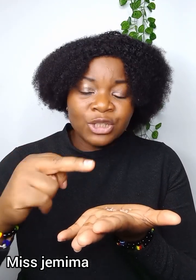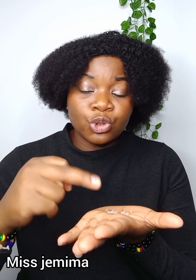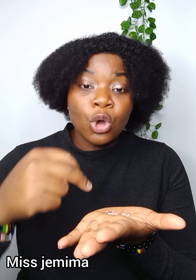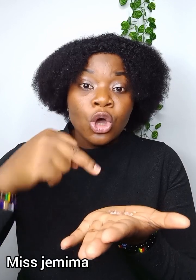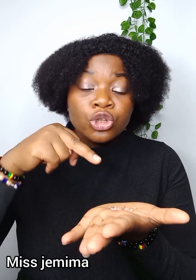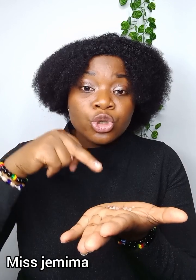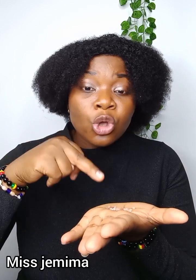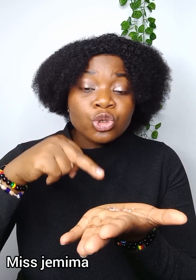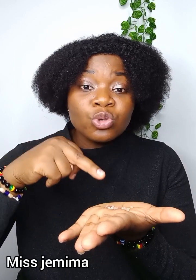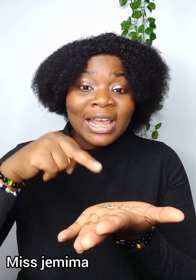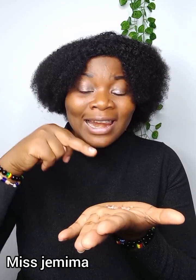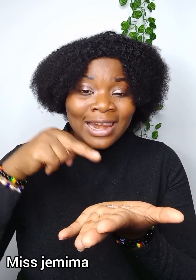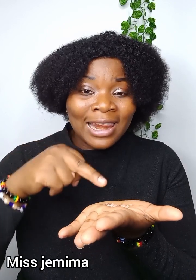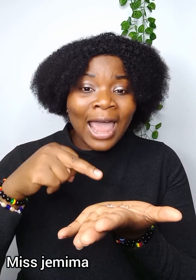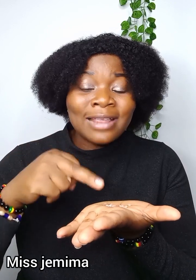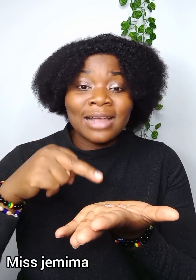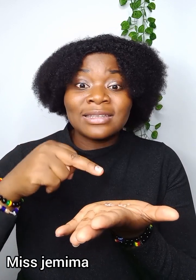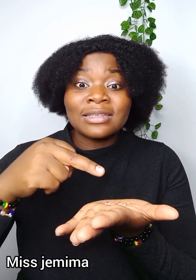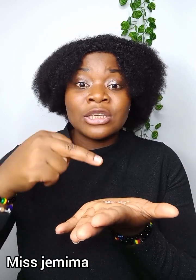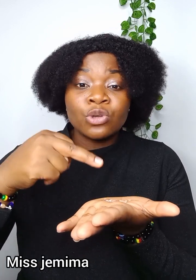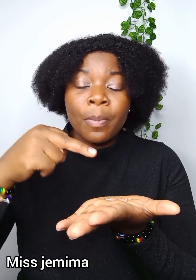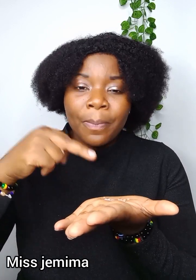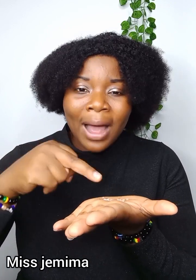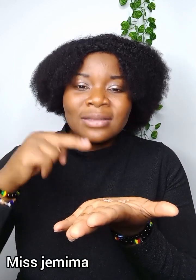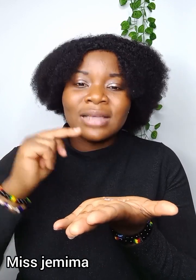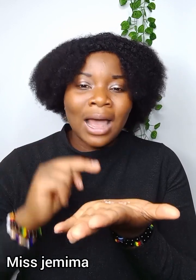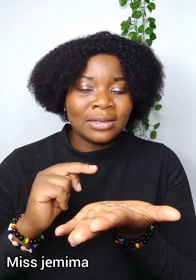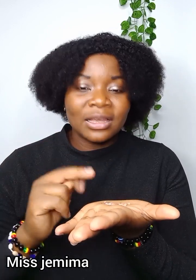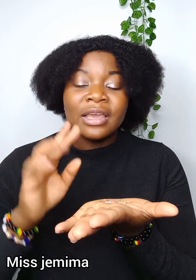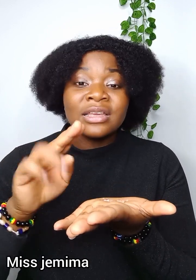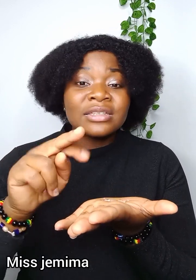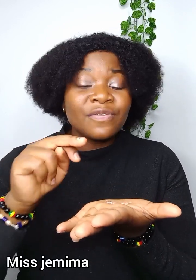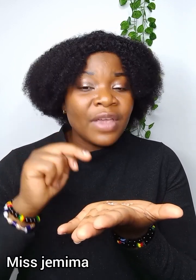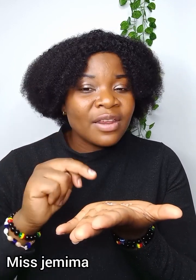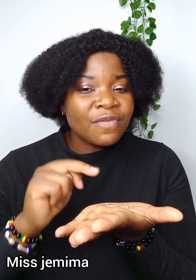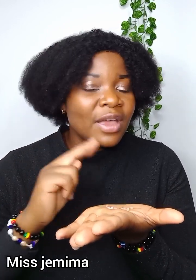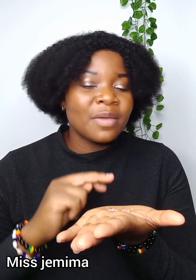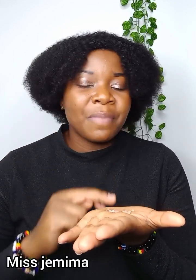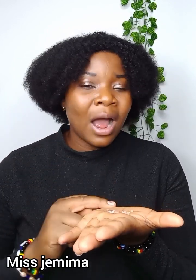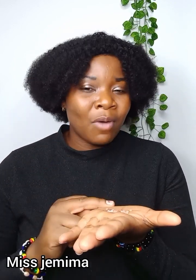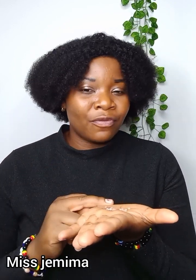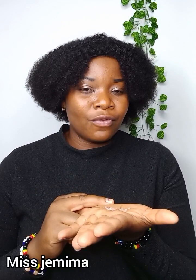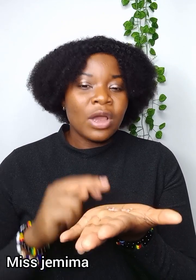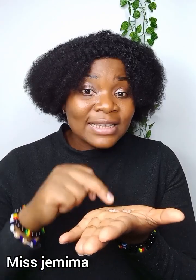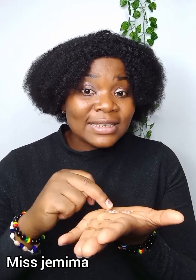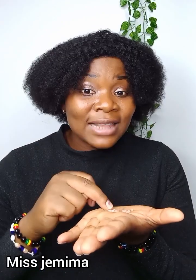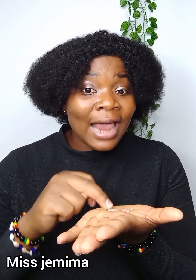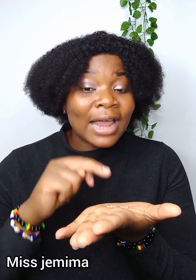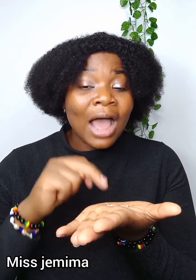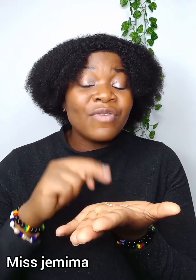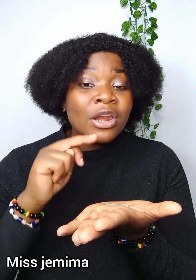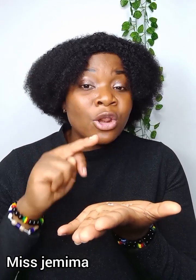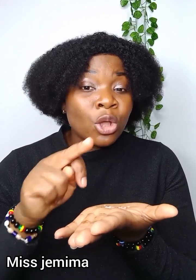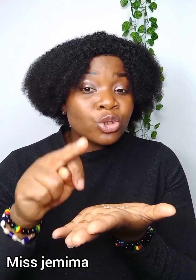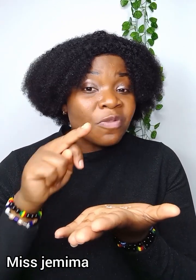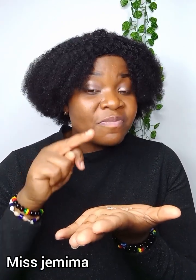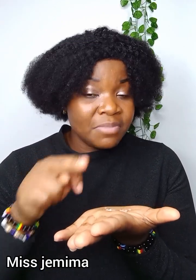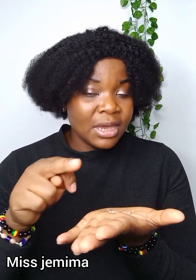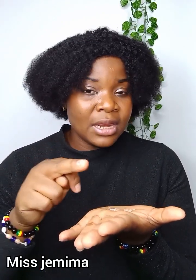you talk to the line that is in your pants hand is very very powerful this line have a lot of meaning